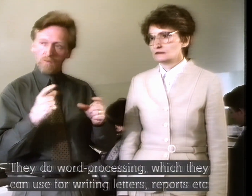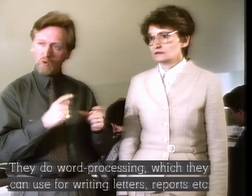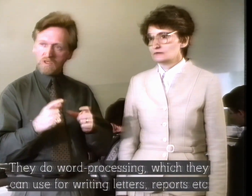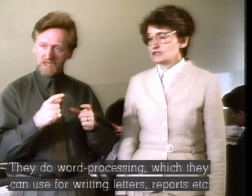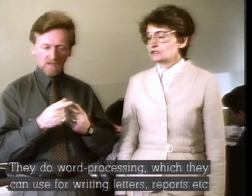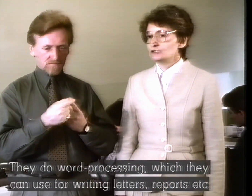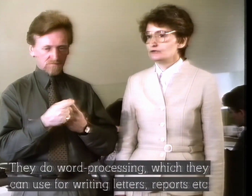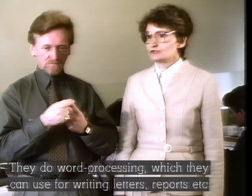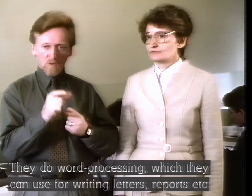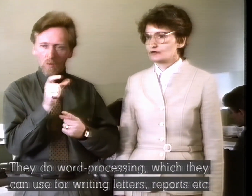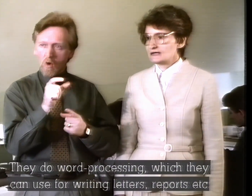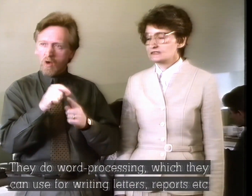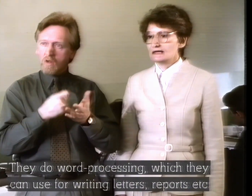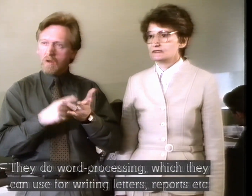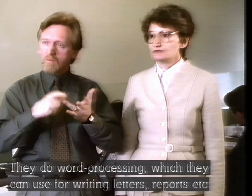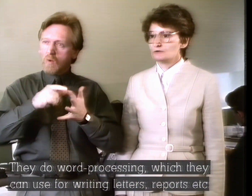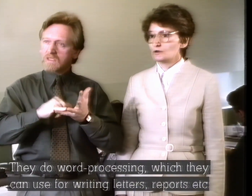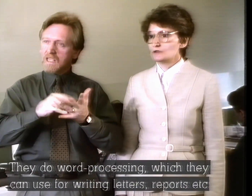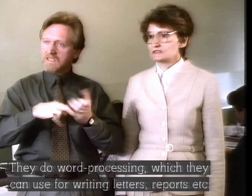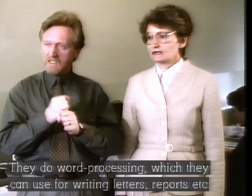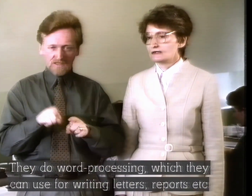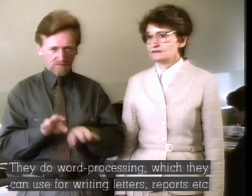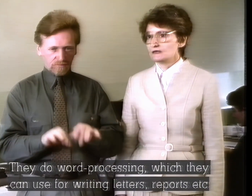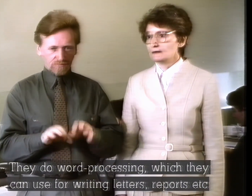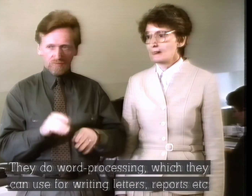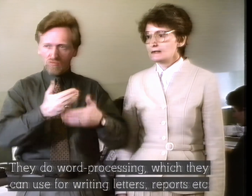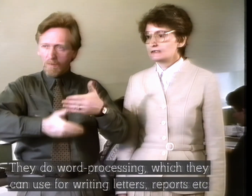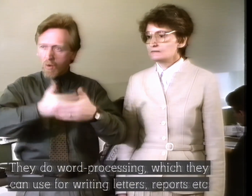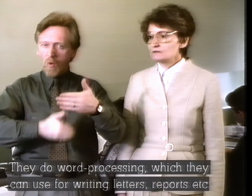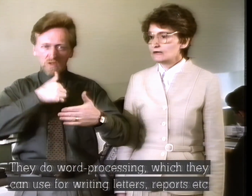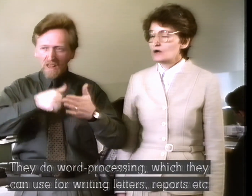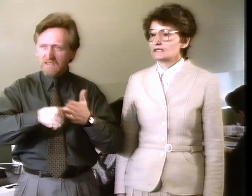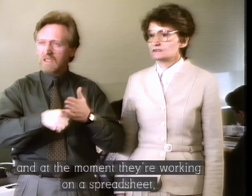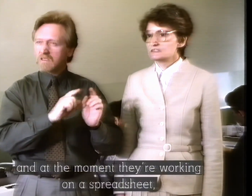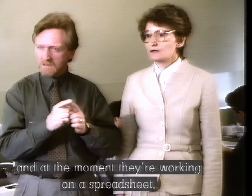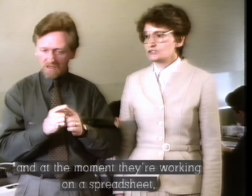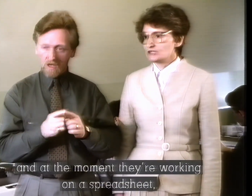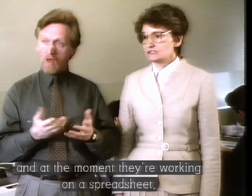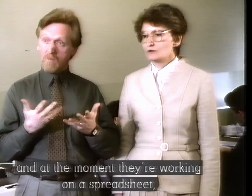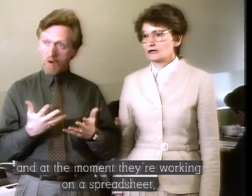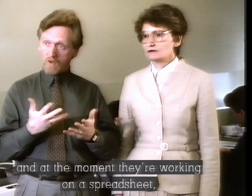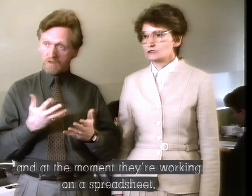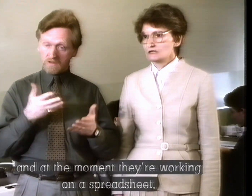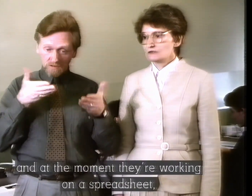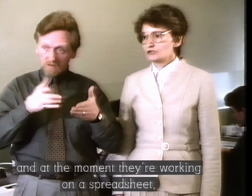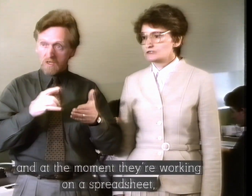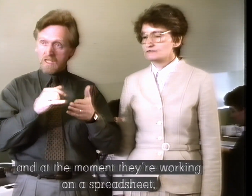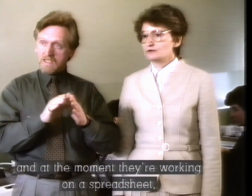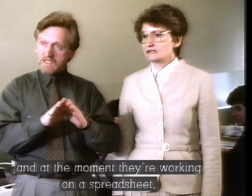which they can use for writing letters, reports, that kind of thing. And at the moment, they're working on a spreadsheet to work out the cost of bricks